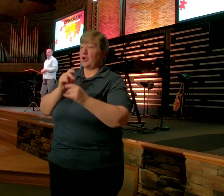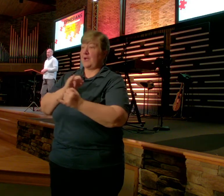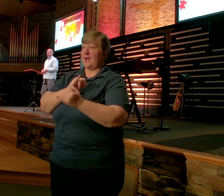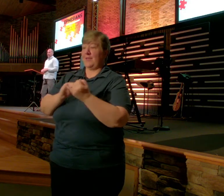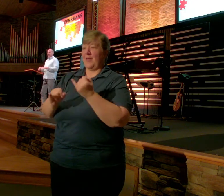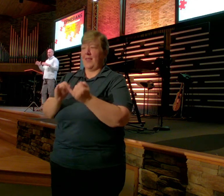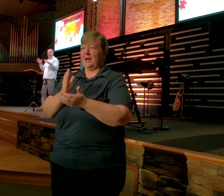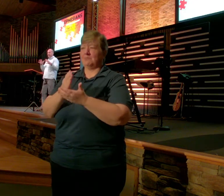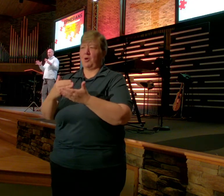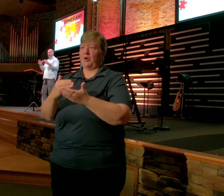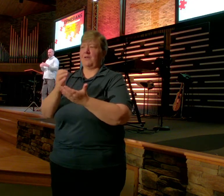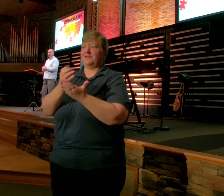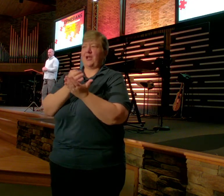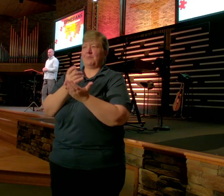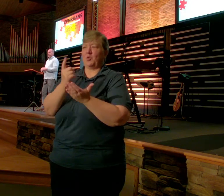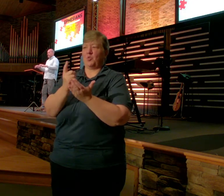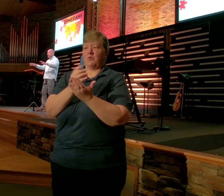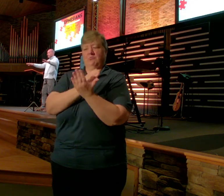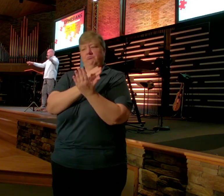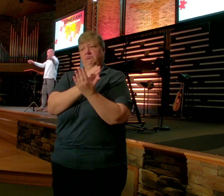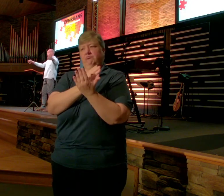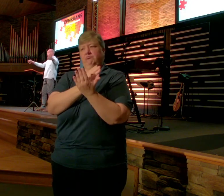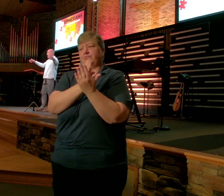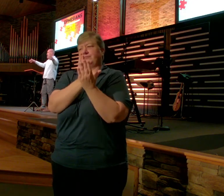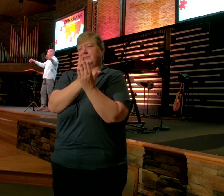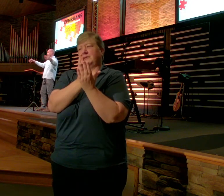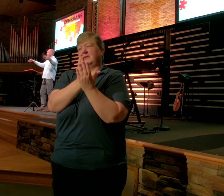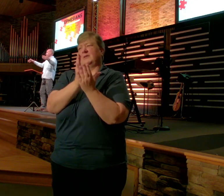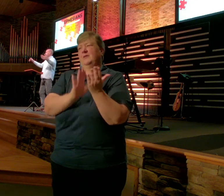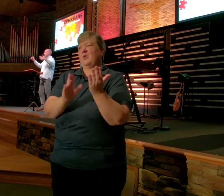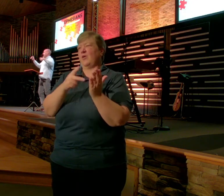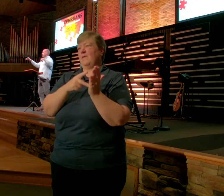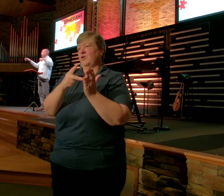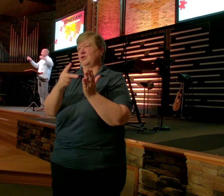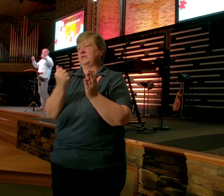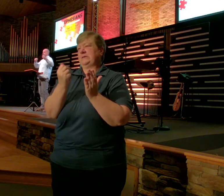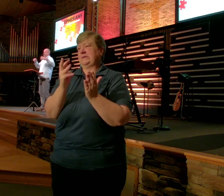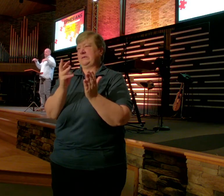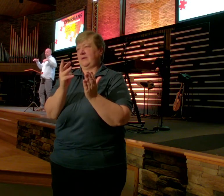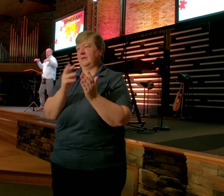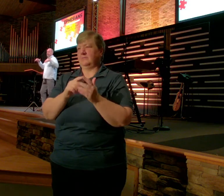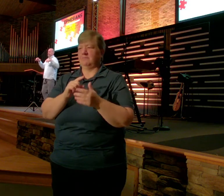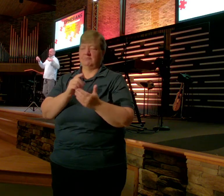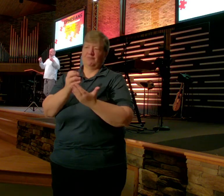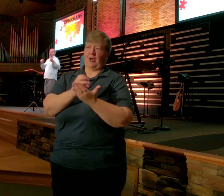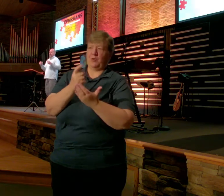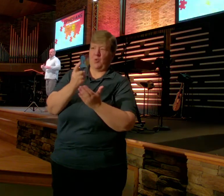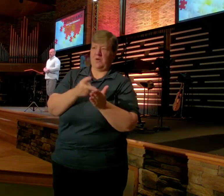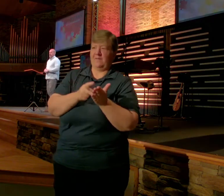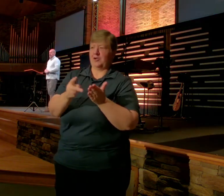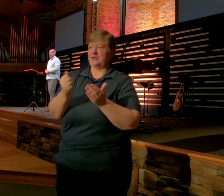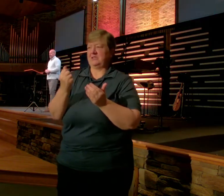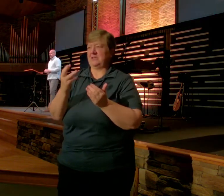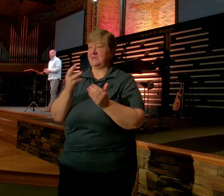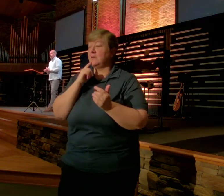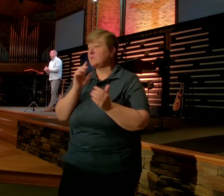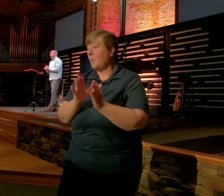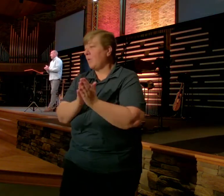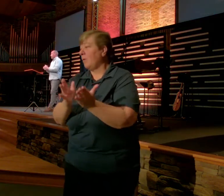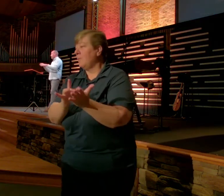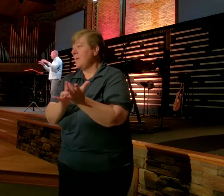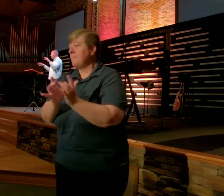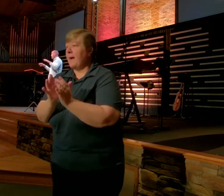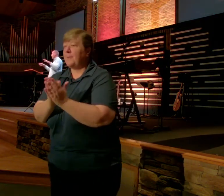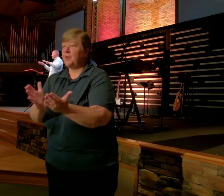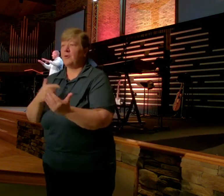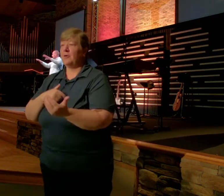1 Starting around verse 16 So, I invite you to open up your pew Bibles or your device And we're going to take a look at that in a little bit